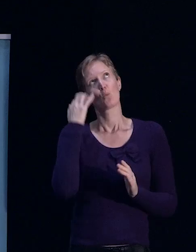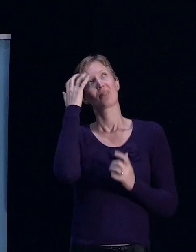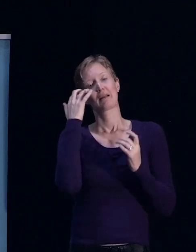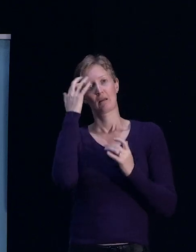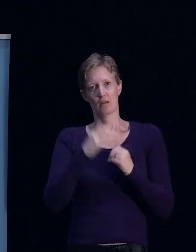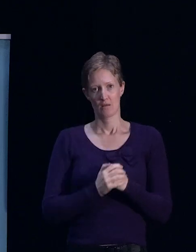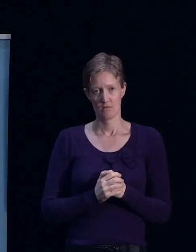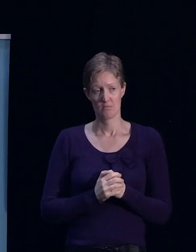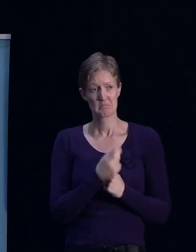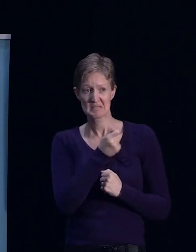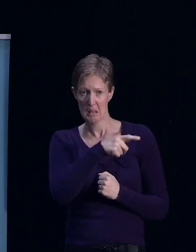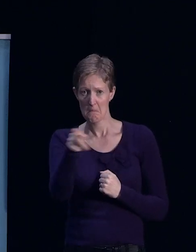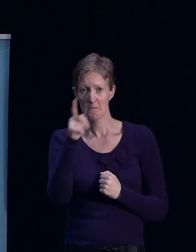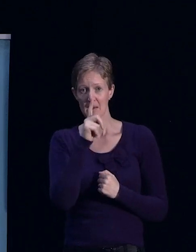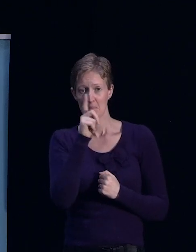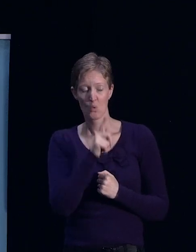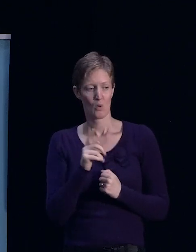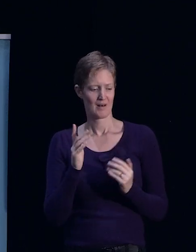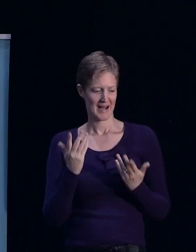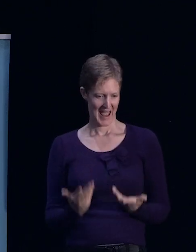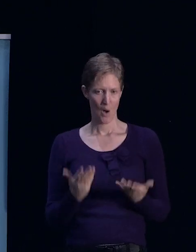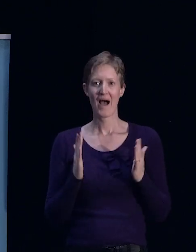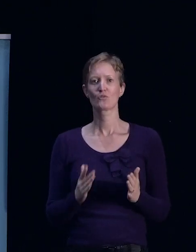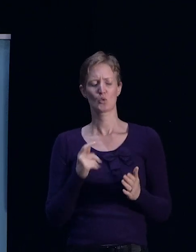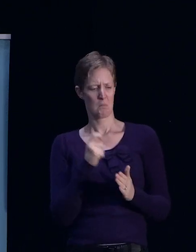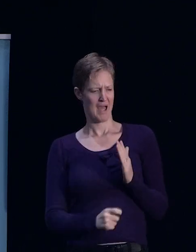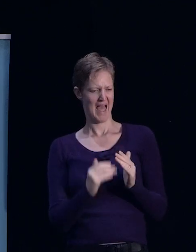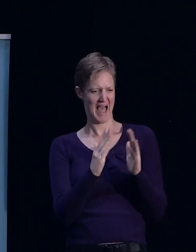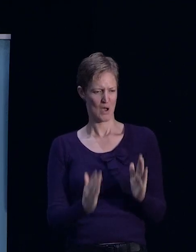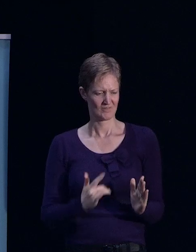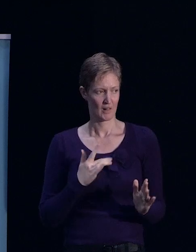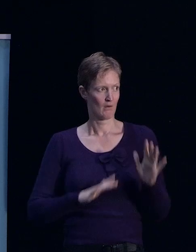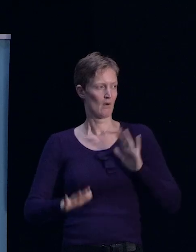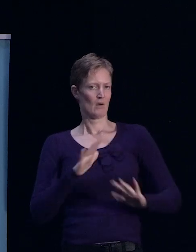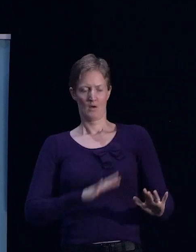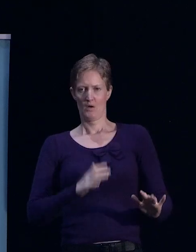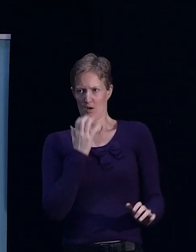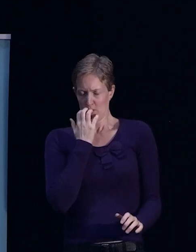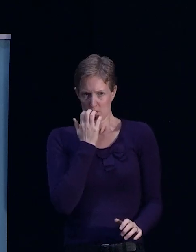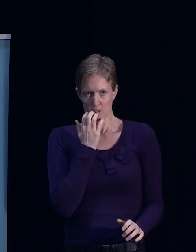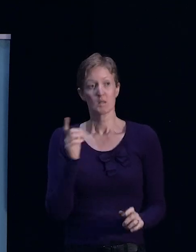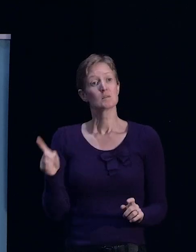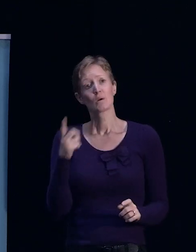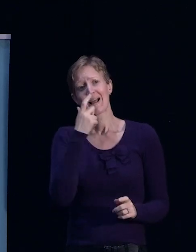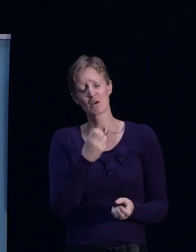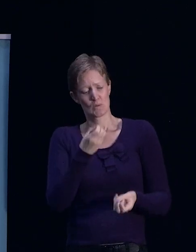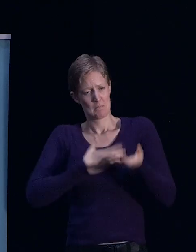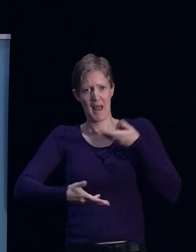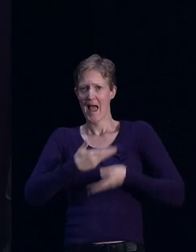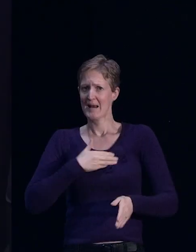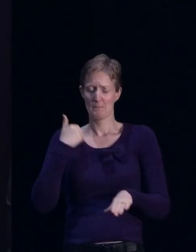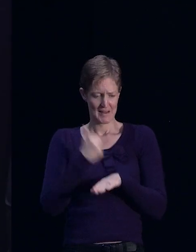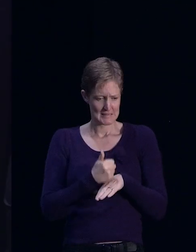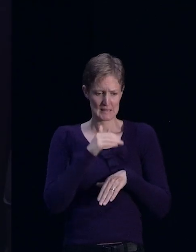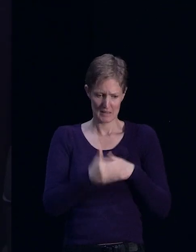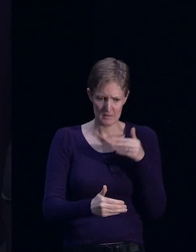people, having to buy a house or rebuild a house, it's quite a daunting process. So if you could just take really simply the steps that people have to